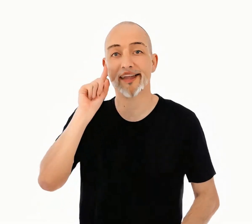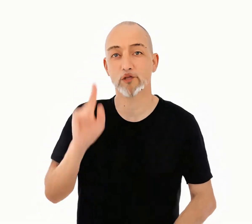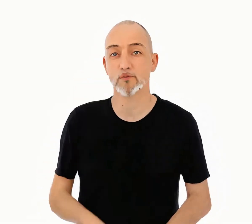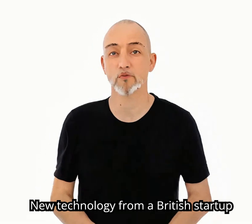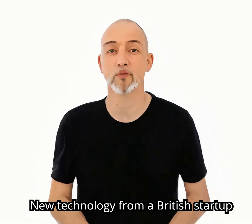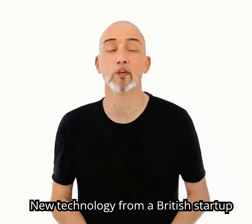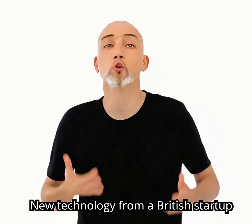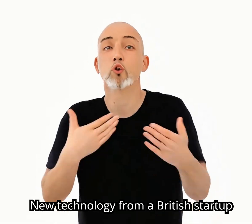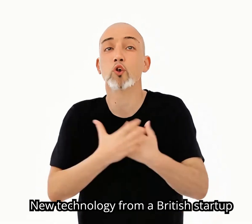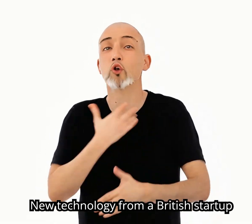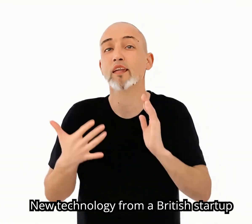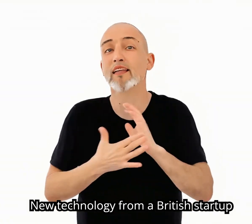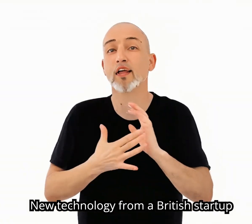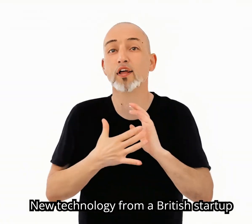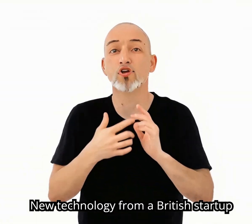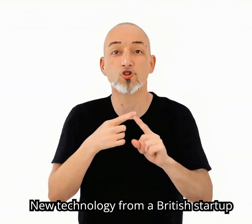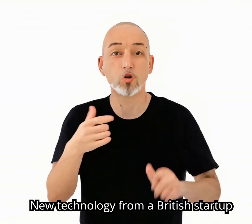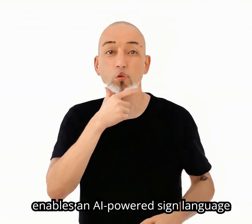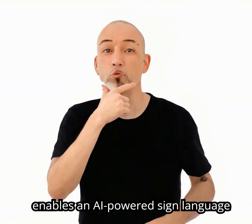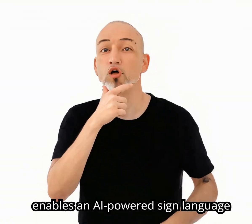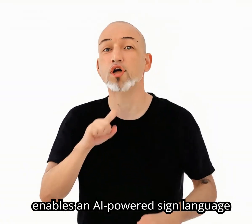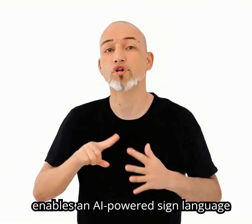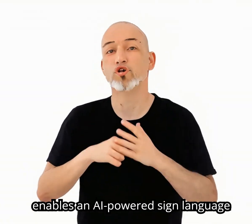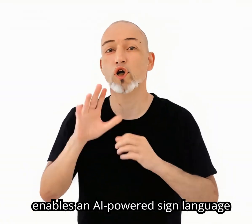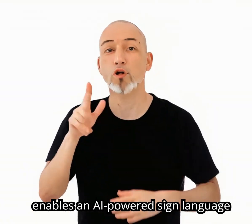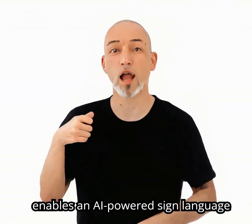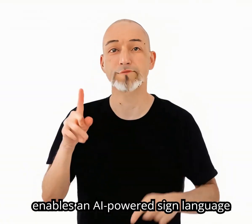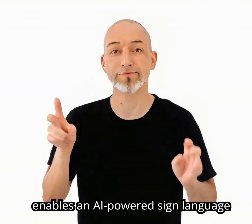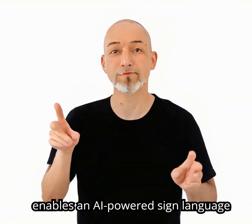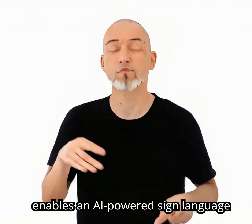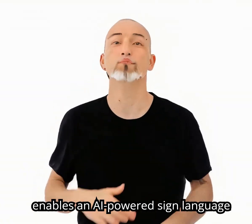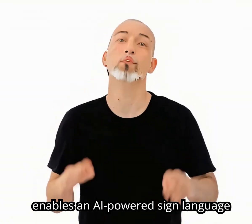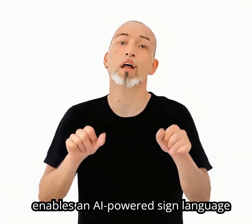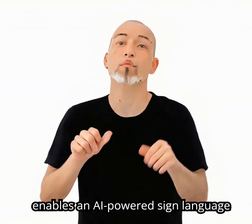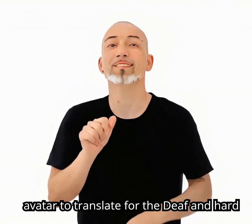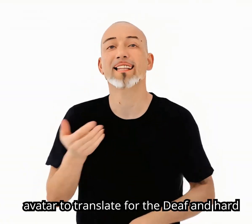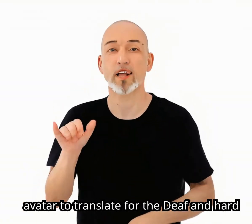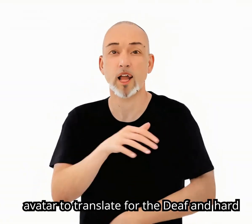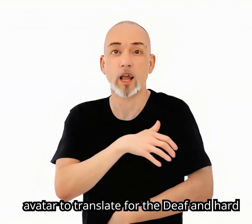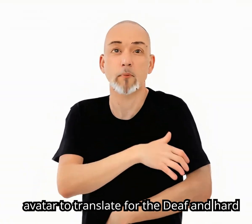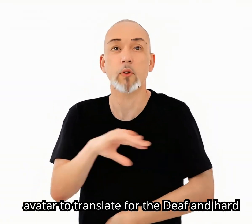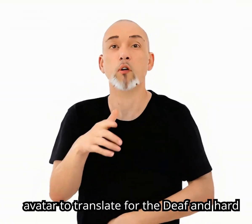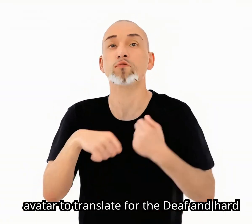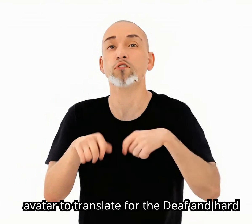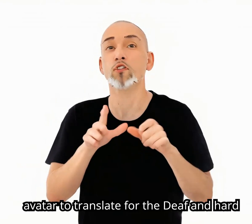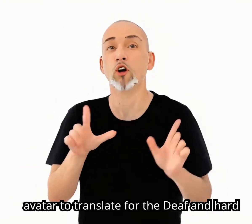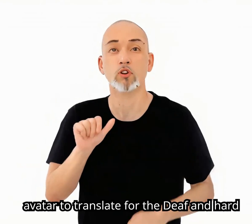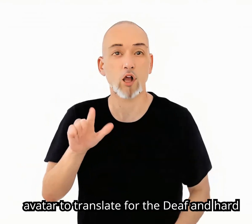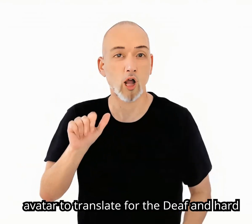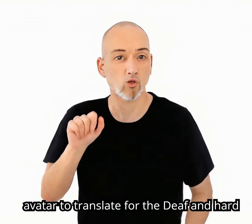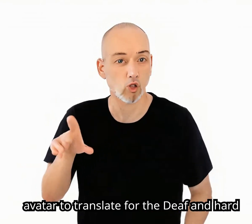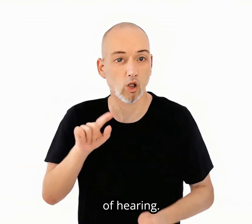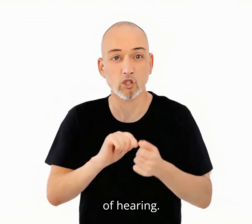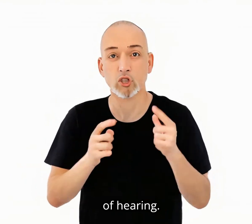New technology from a British startup enables an AI-powered sign language avatar to translate for the deaf and hard of hearing.